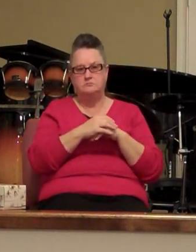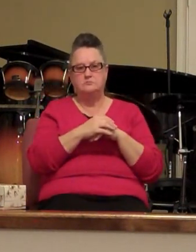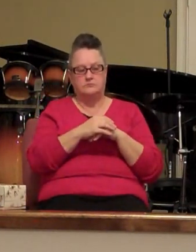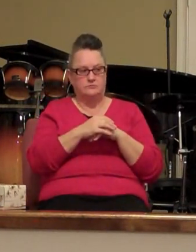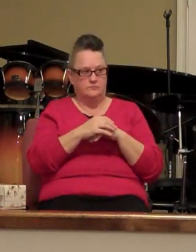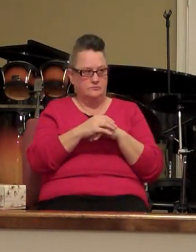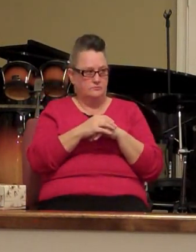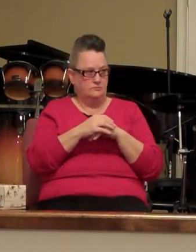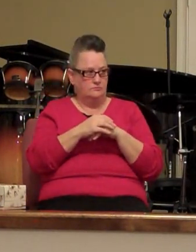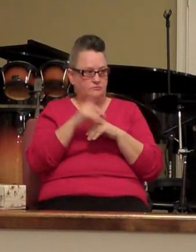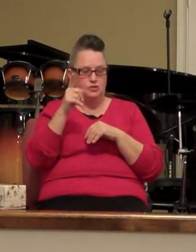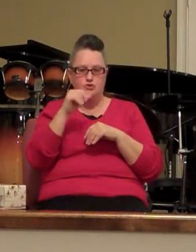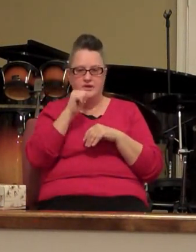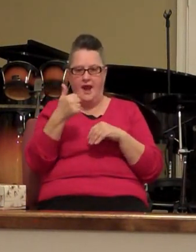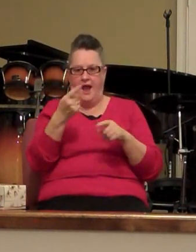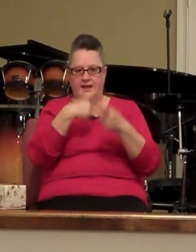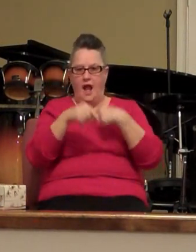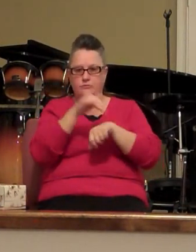you didn't come tonight just by chance